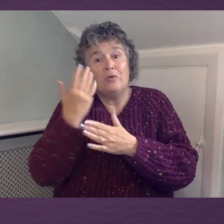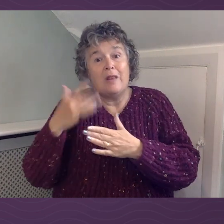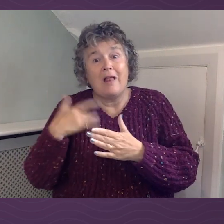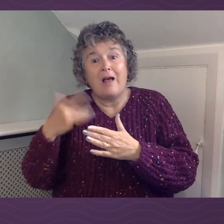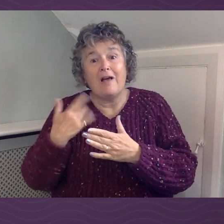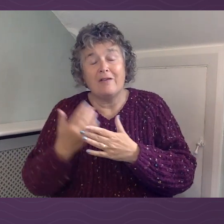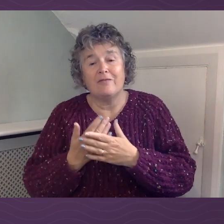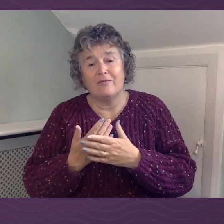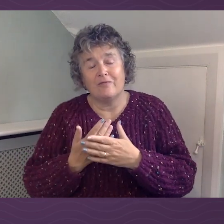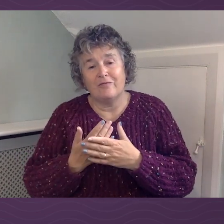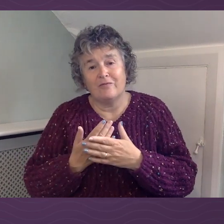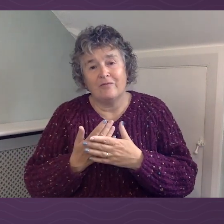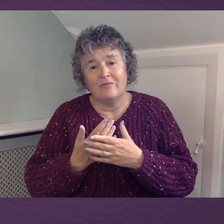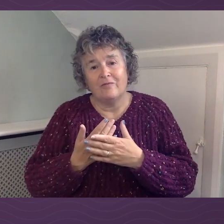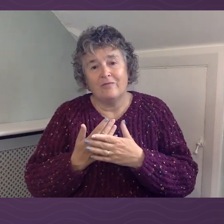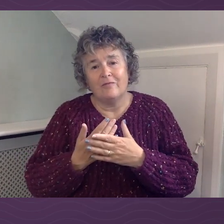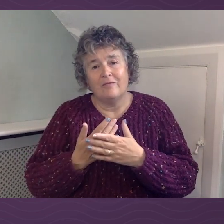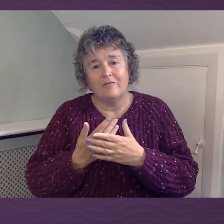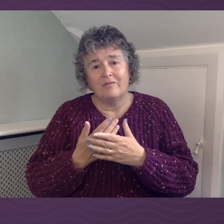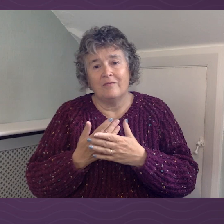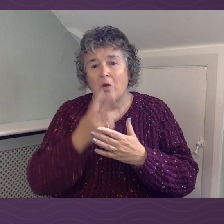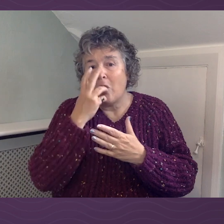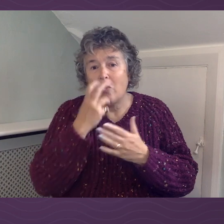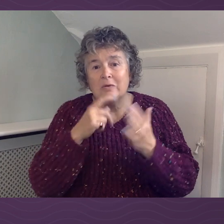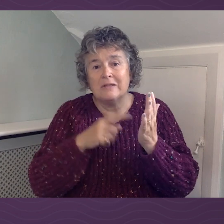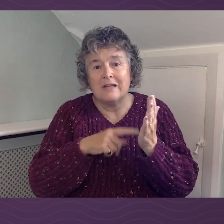it says, by his wounds you've been healed.